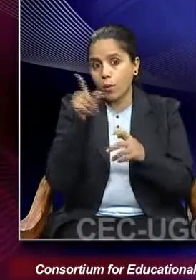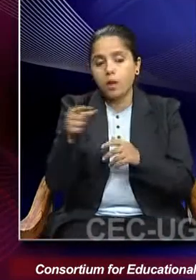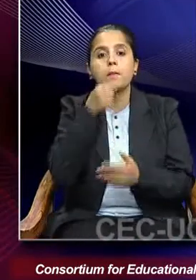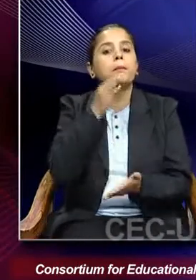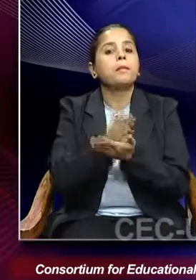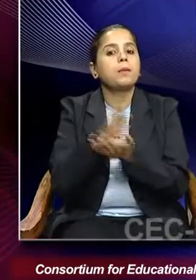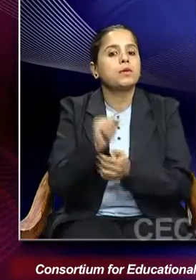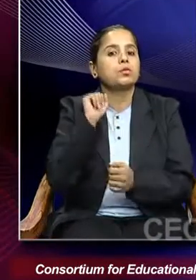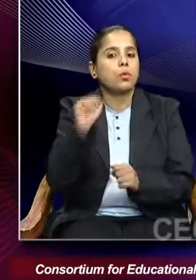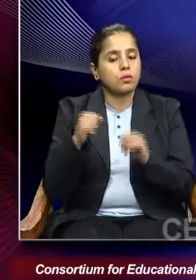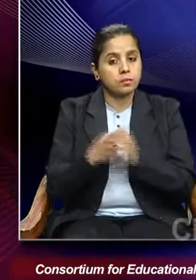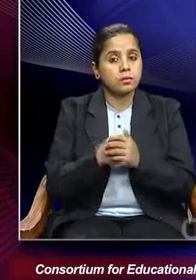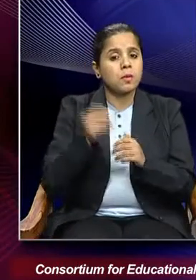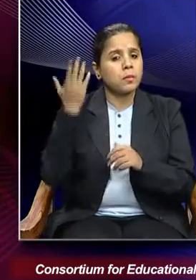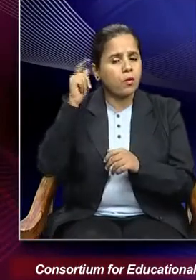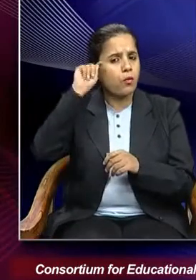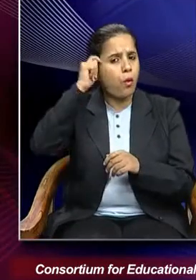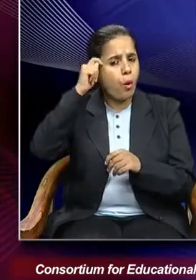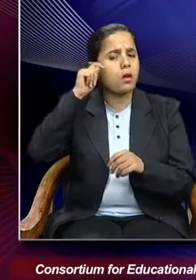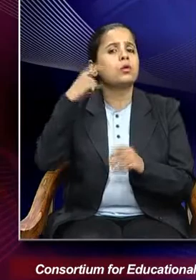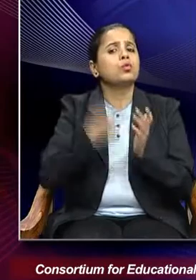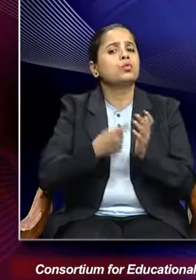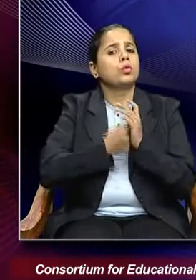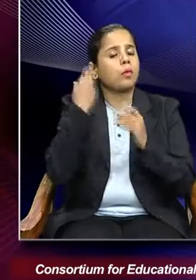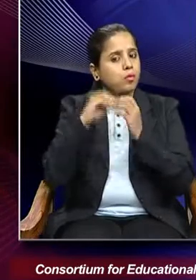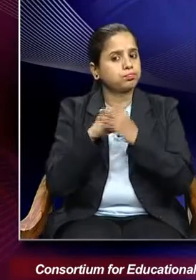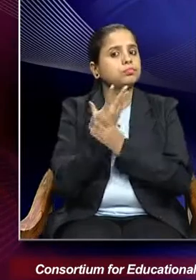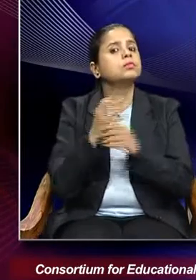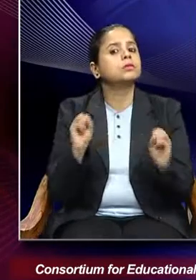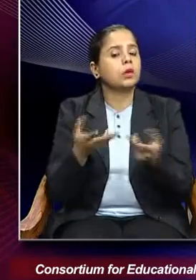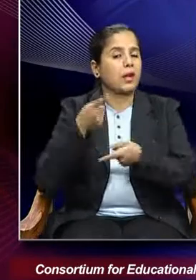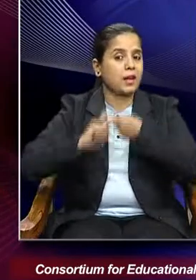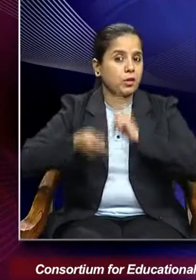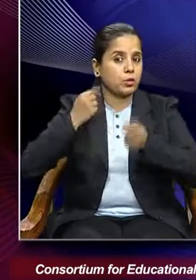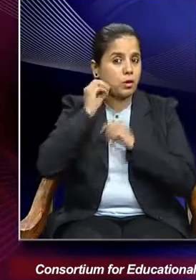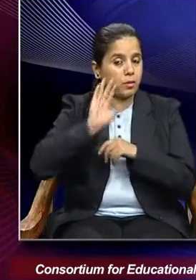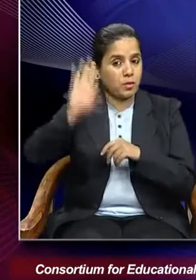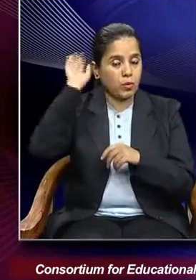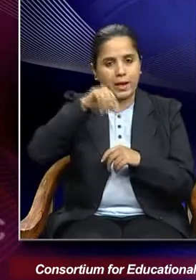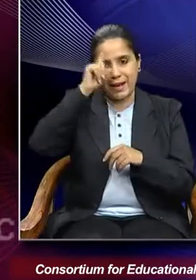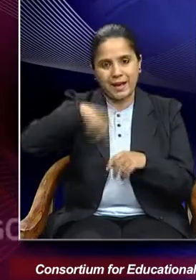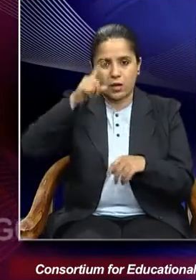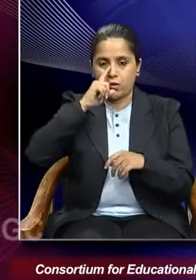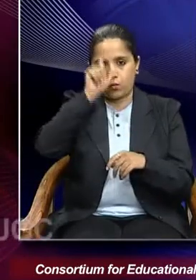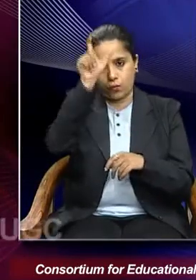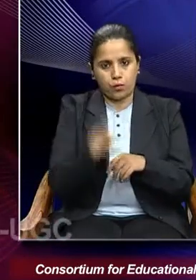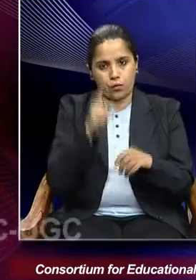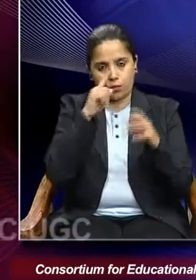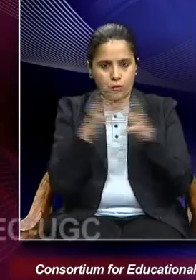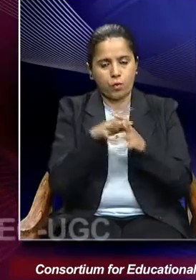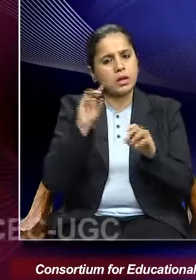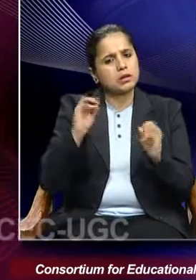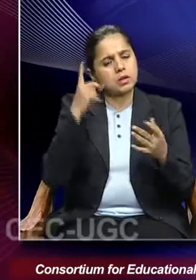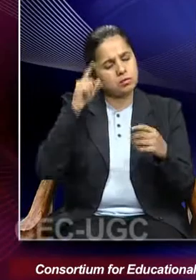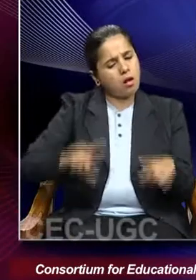during the British rule in India. Historically, Indian women started writing